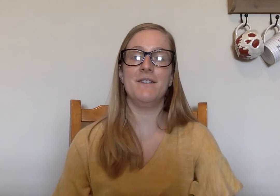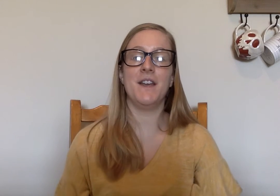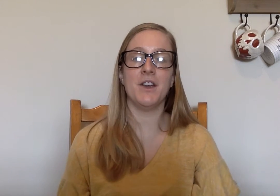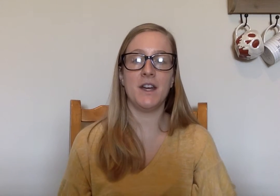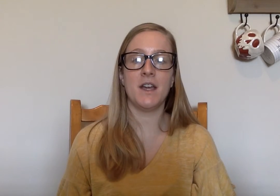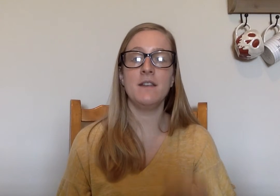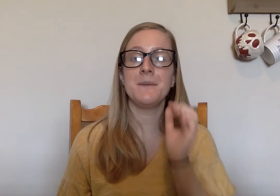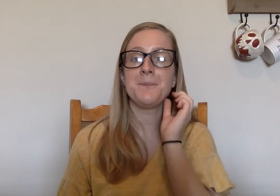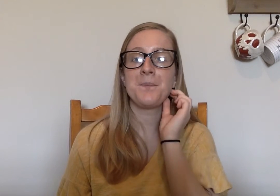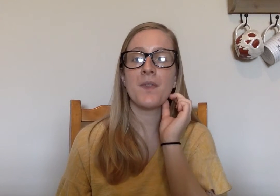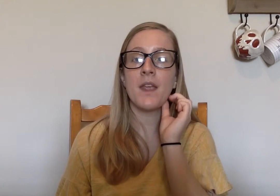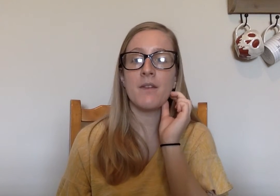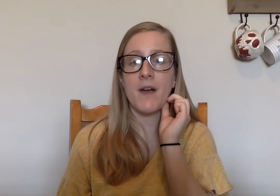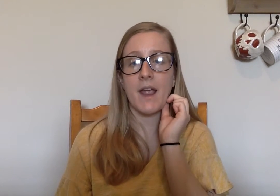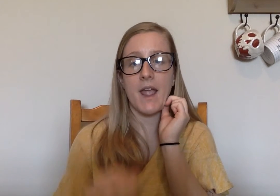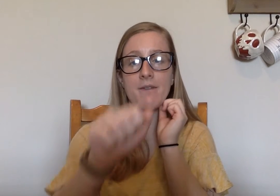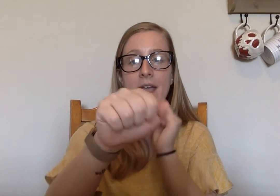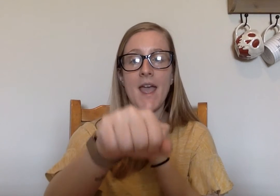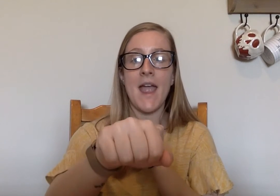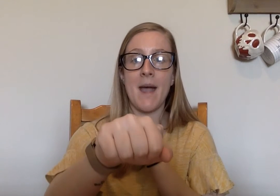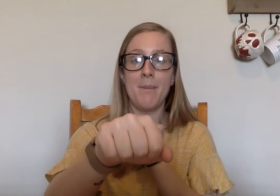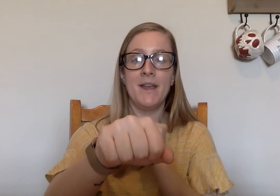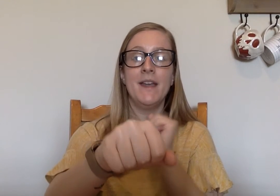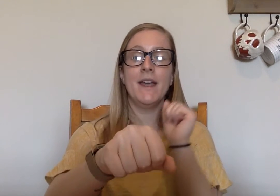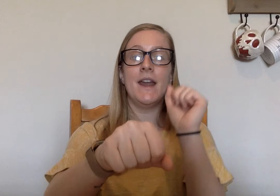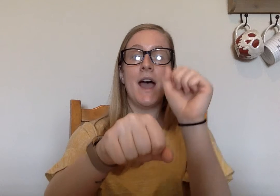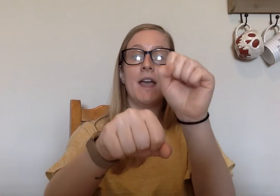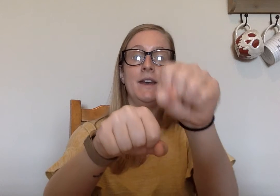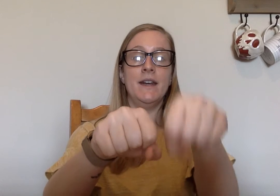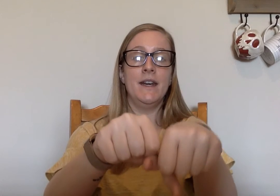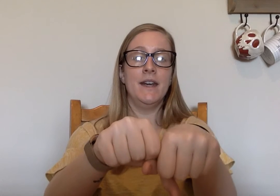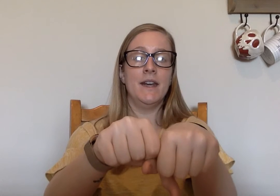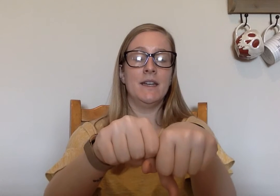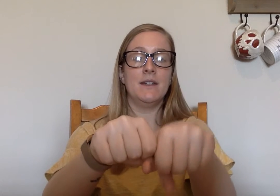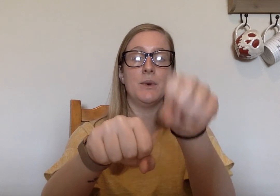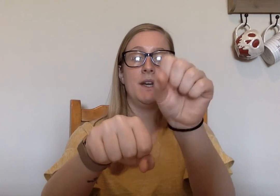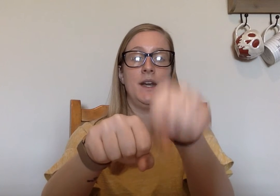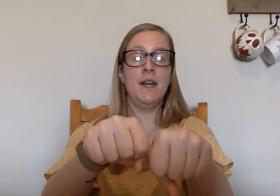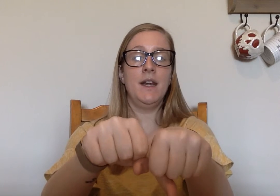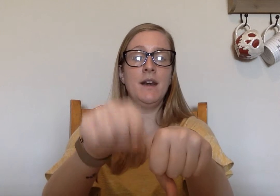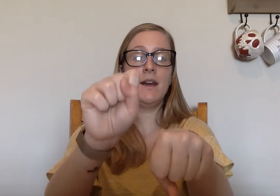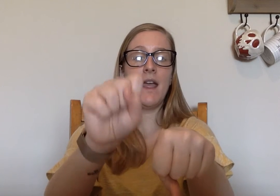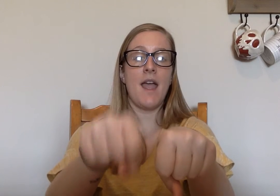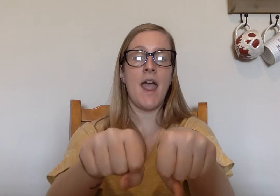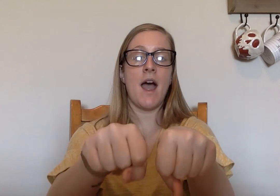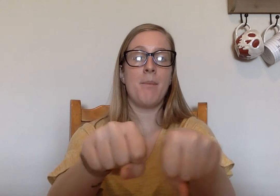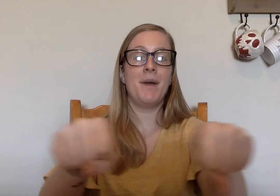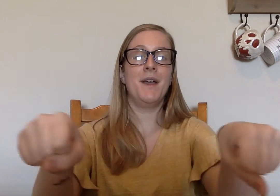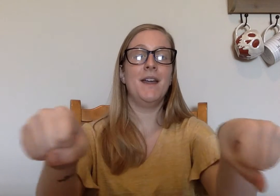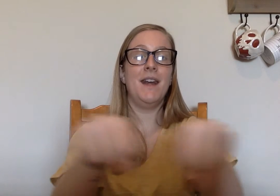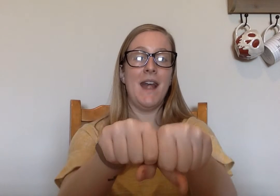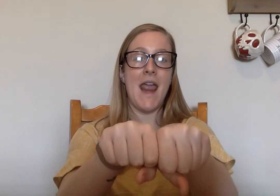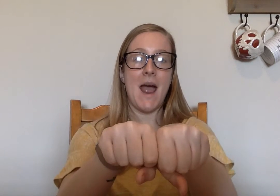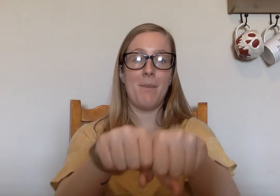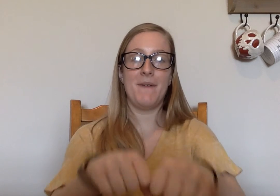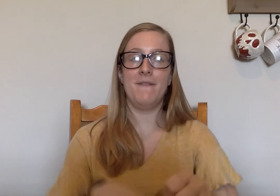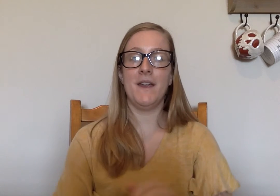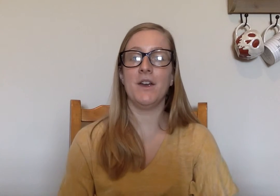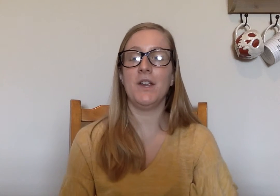Very nice. If I have ap and I add N to it. N. Ap. Nap. Very